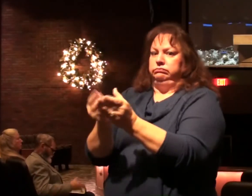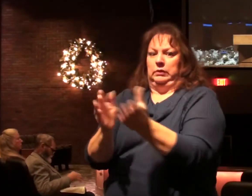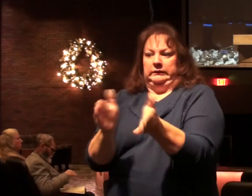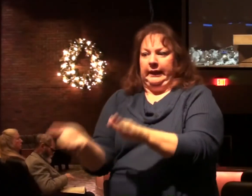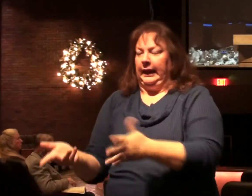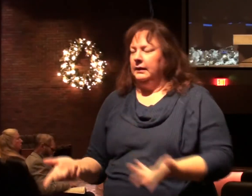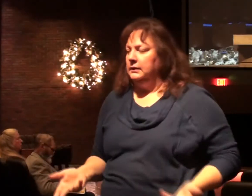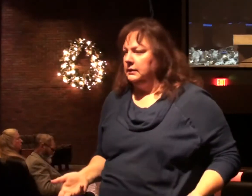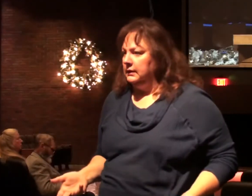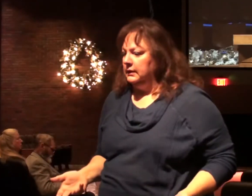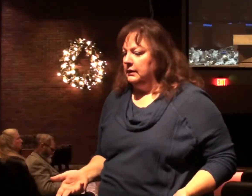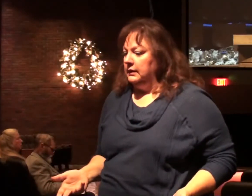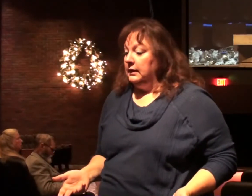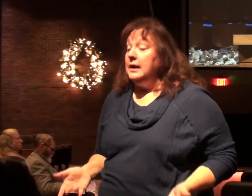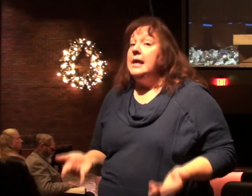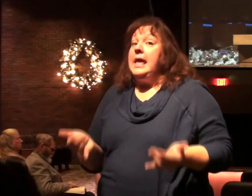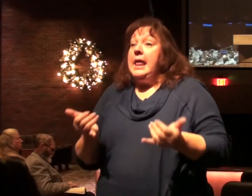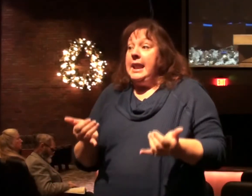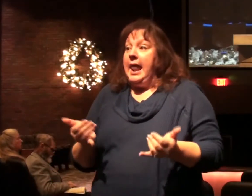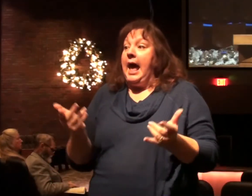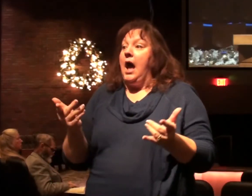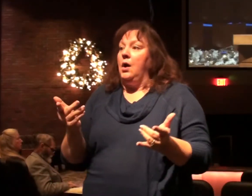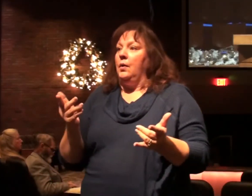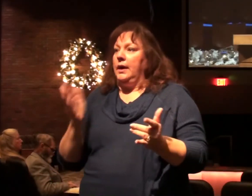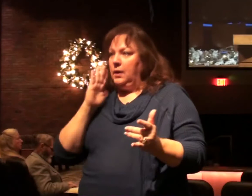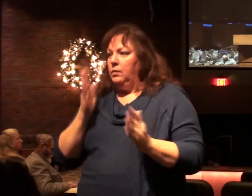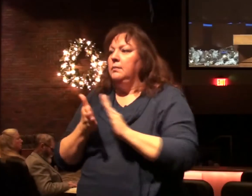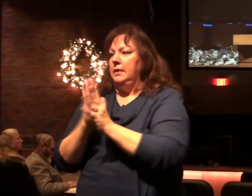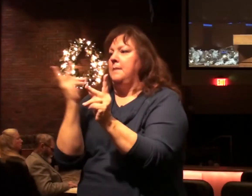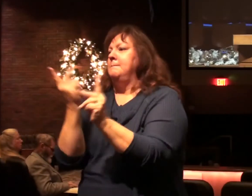and now it's going to get bad.